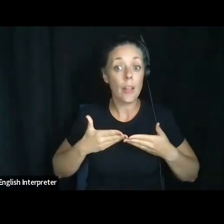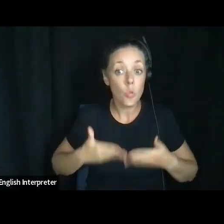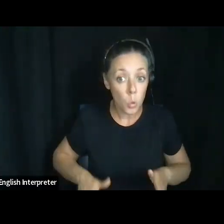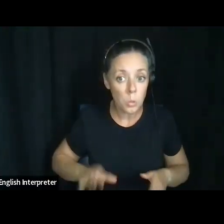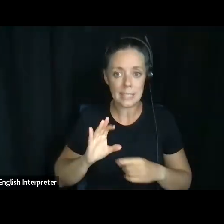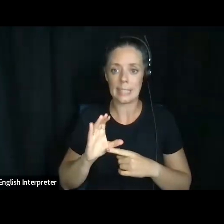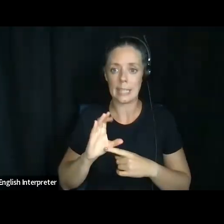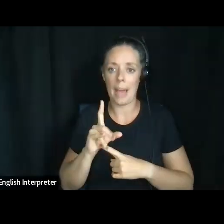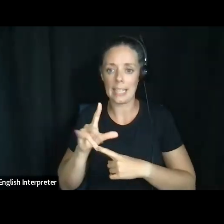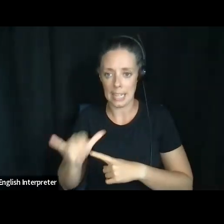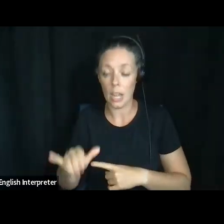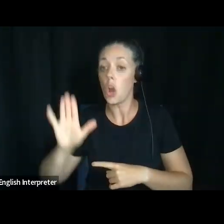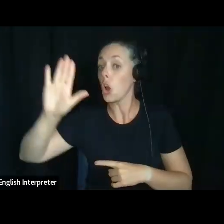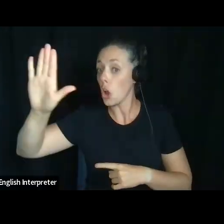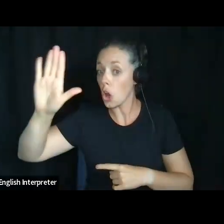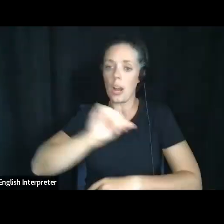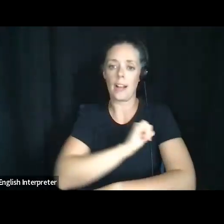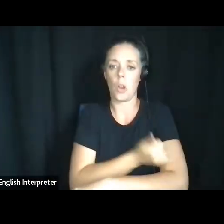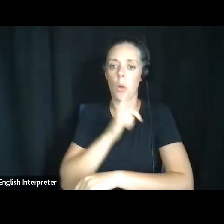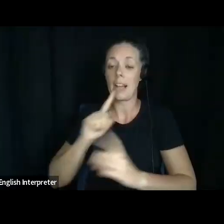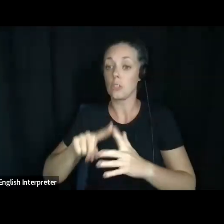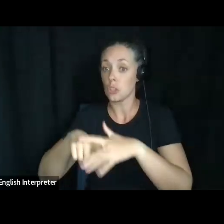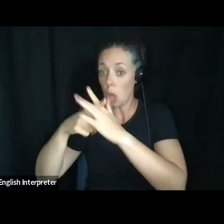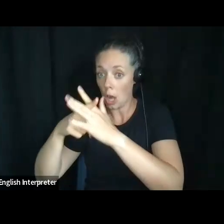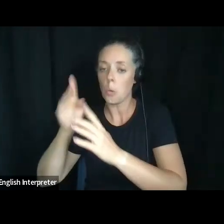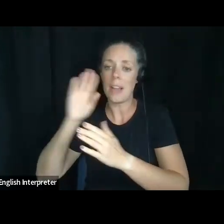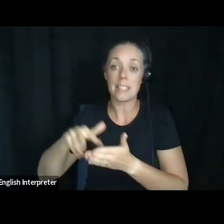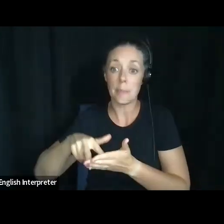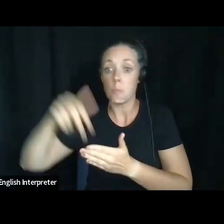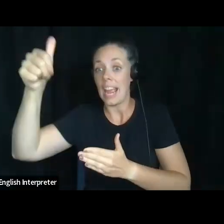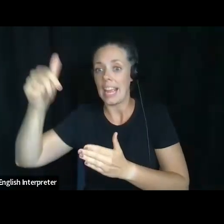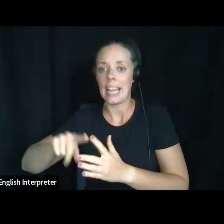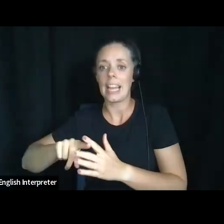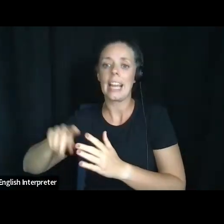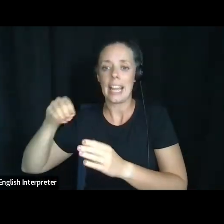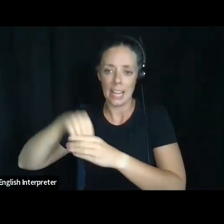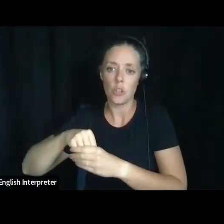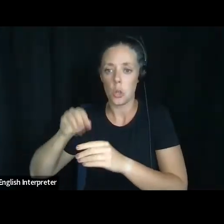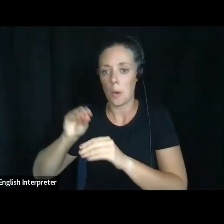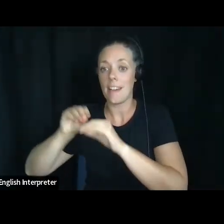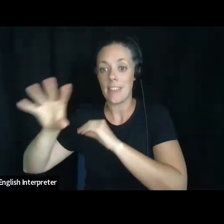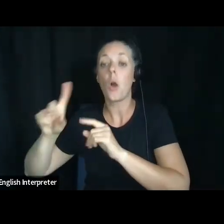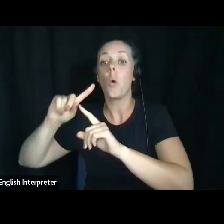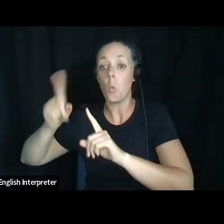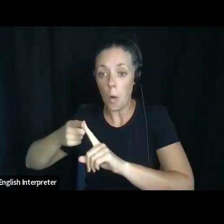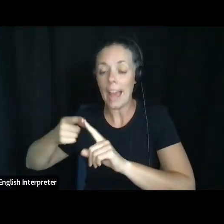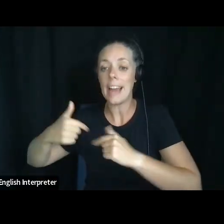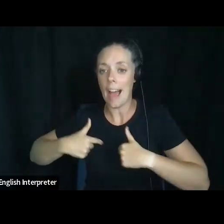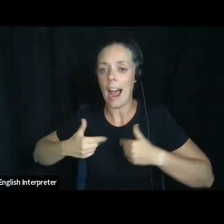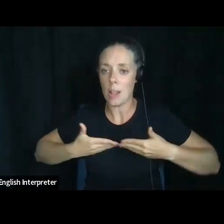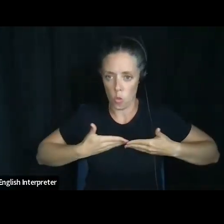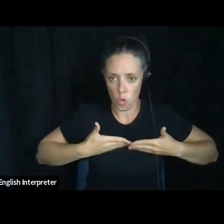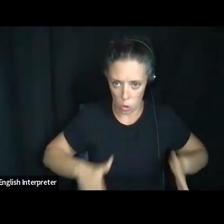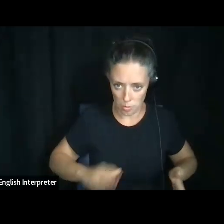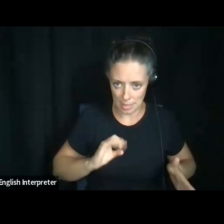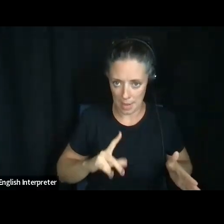her authority springs into effect when I lose capacity. Okay. Um, how do I lose